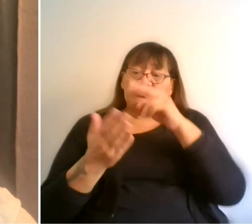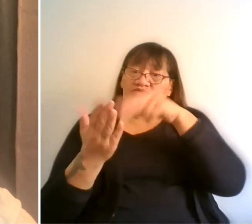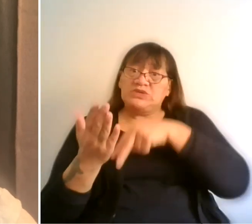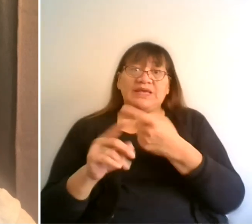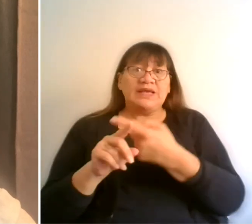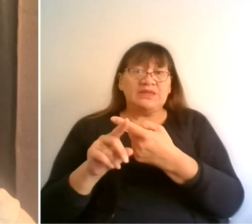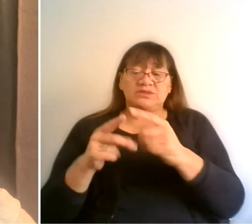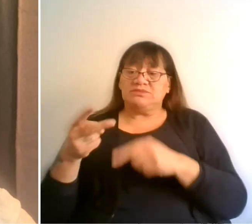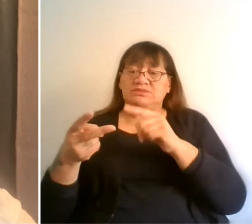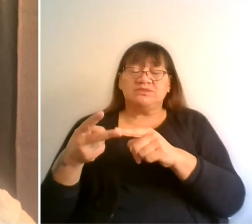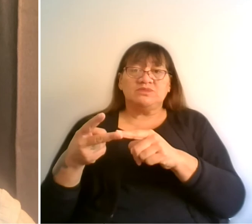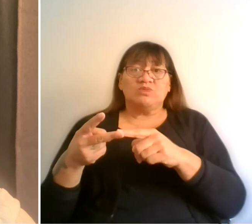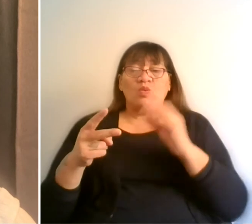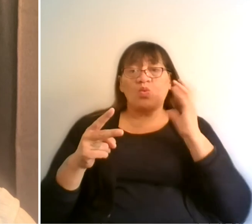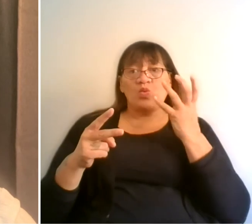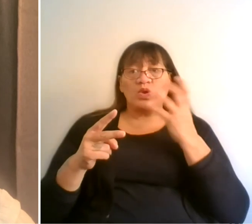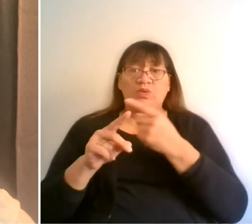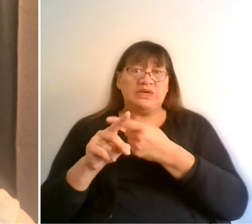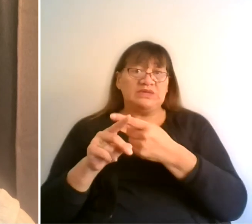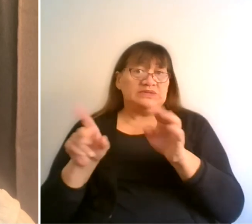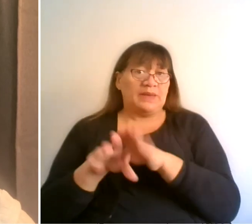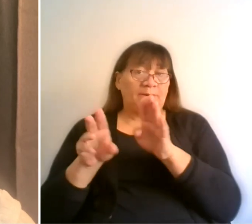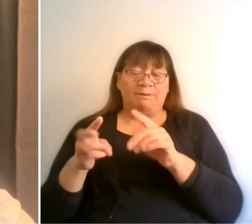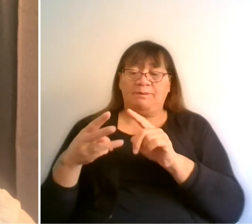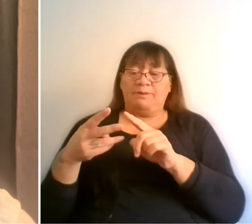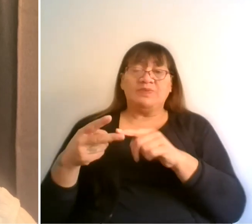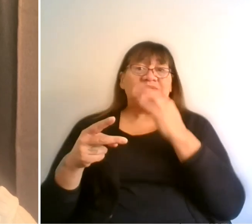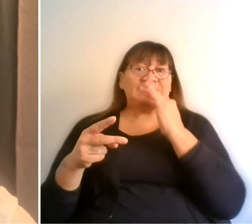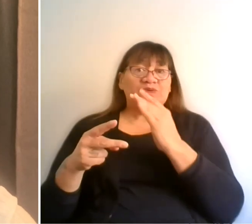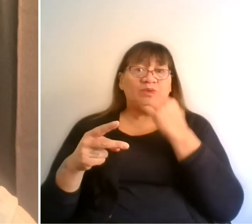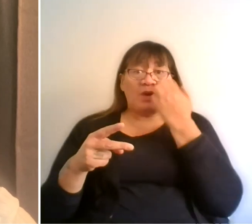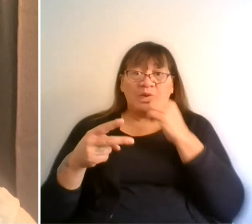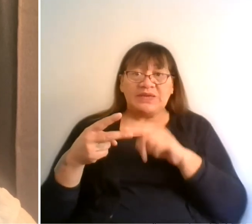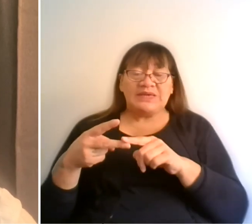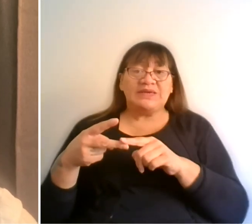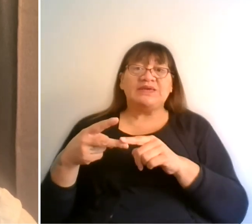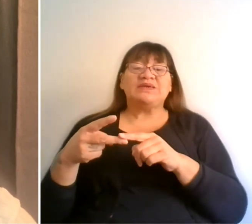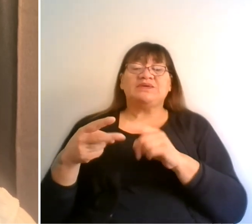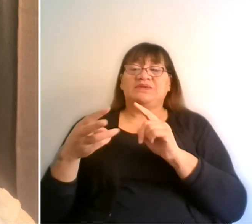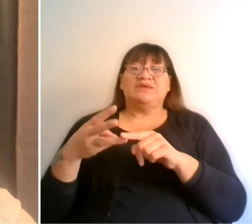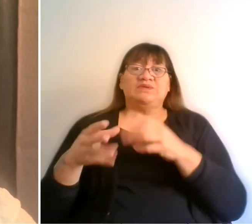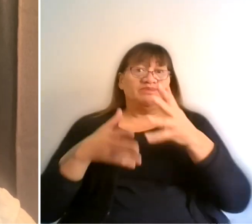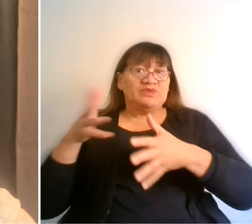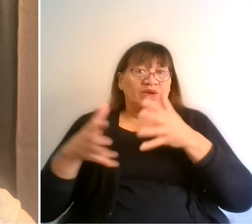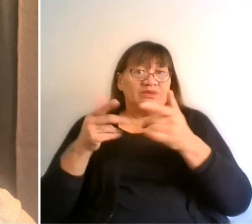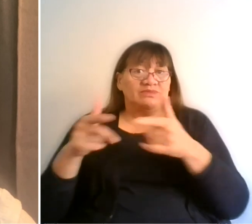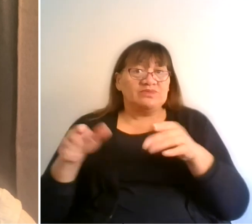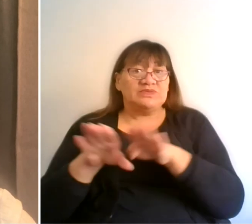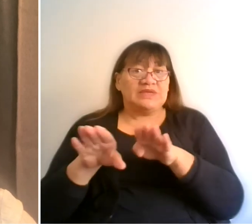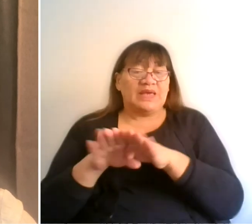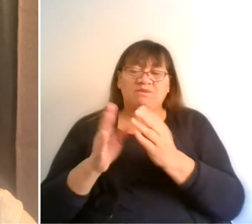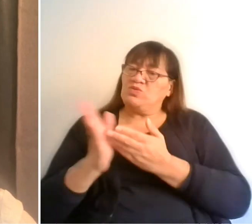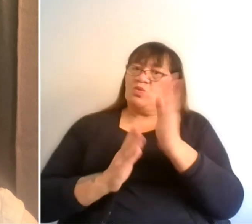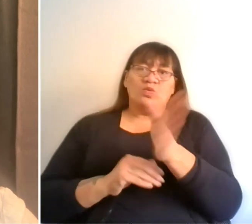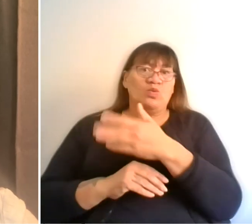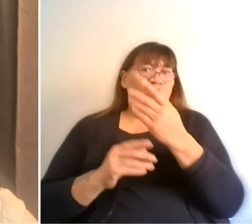It's in audio English. It's in audio te reo. We have sign language throughout all of our